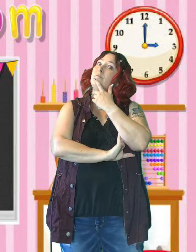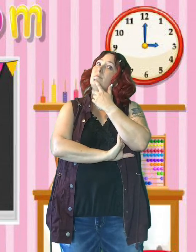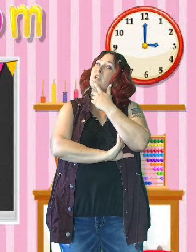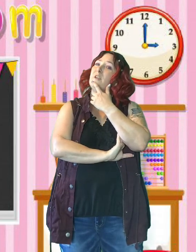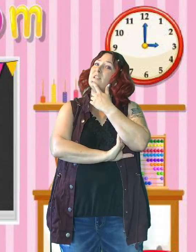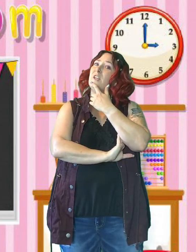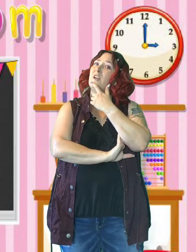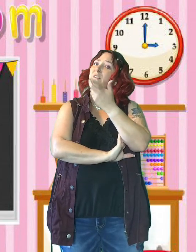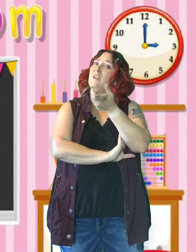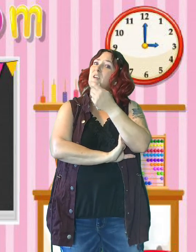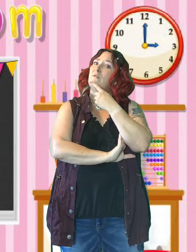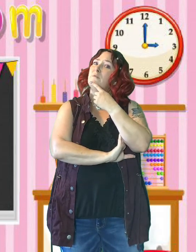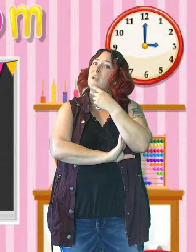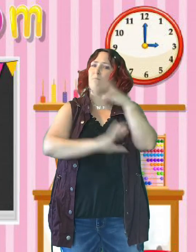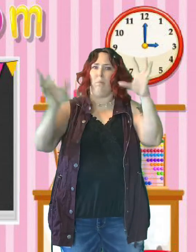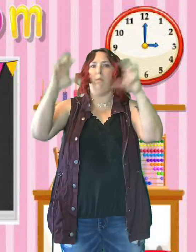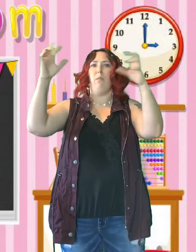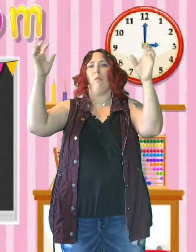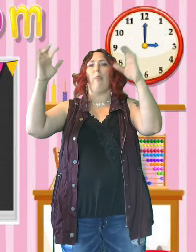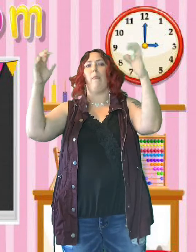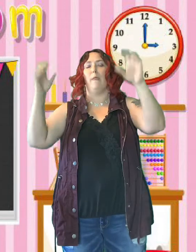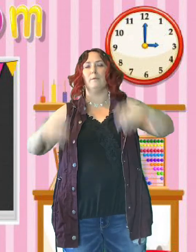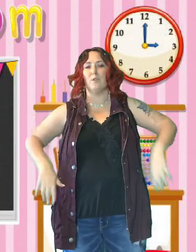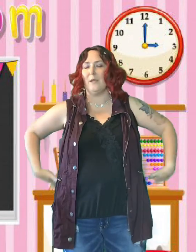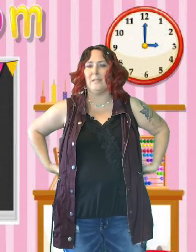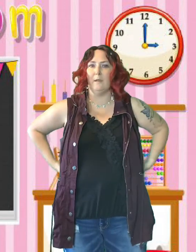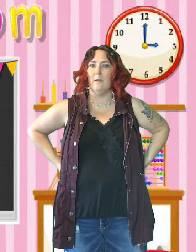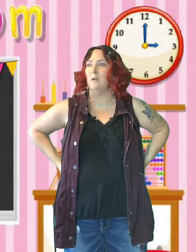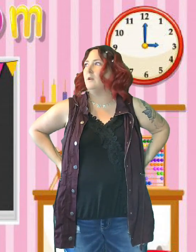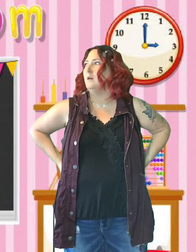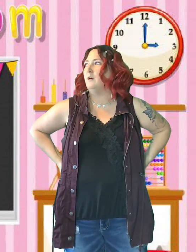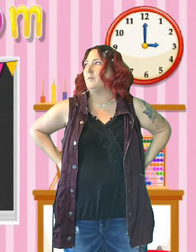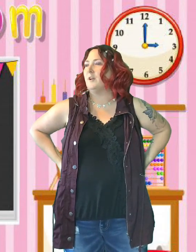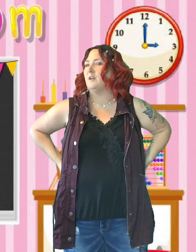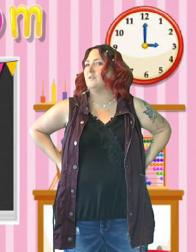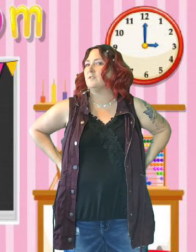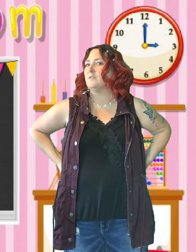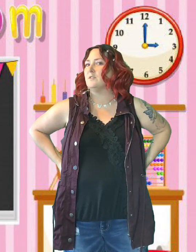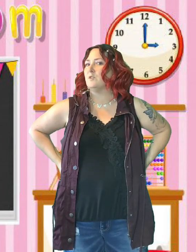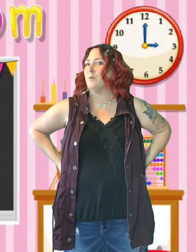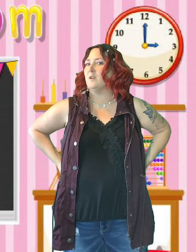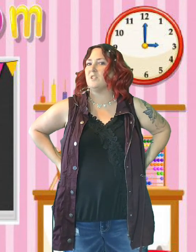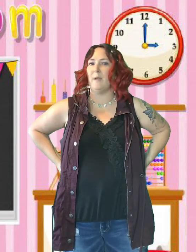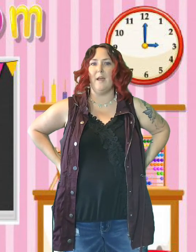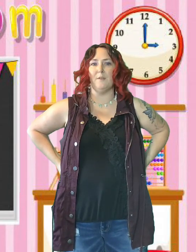Can you guys hear it on the video? It's like blah blah blah. Crazy. Oh there it goes. Super close to my house.